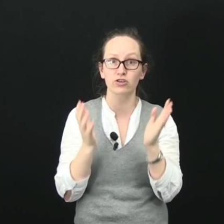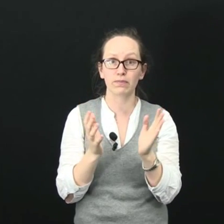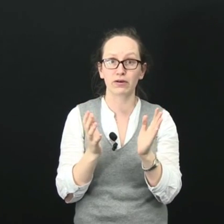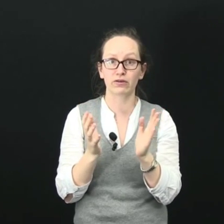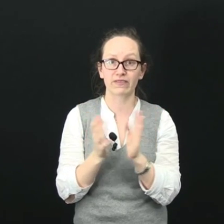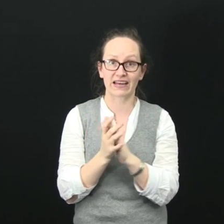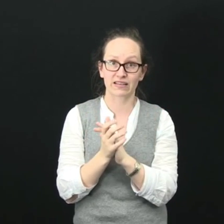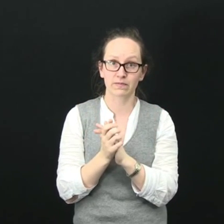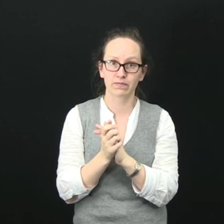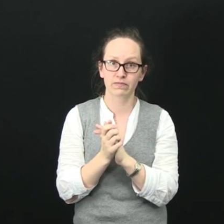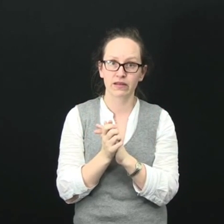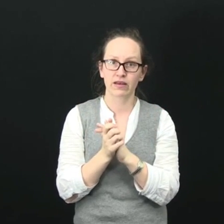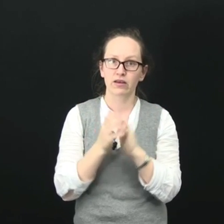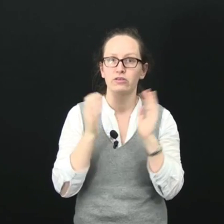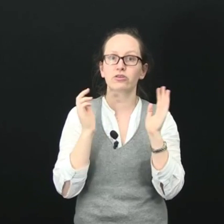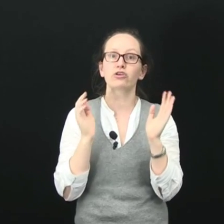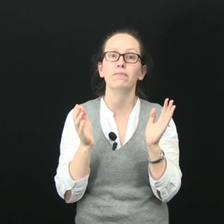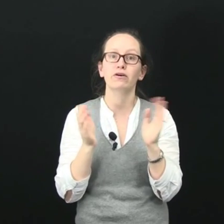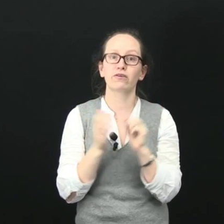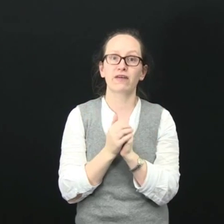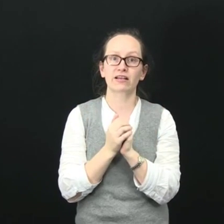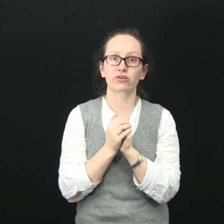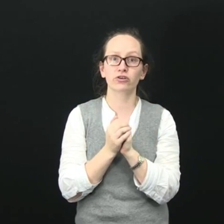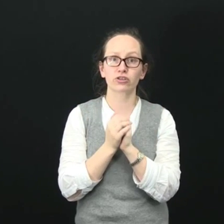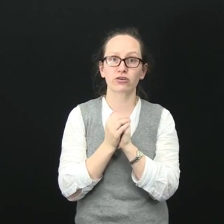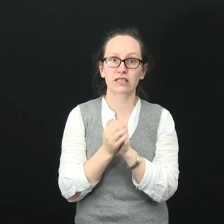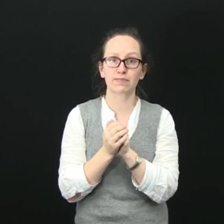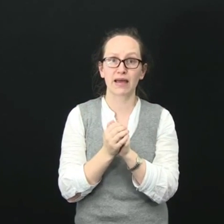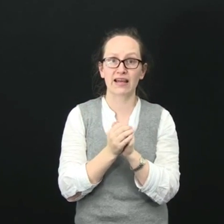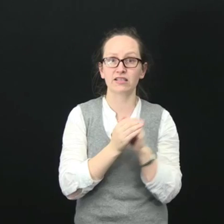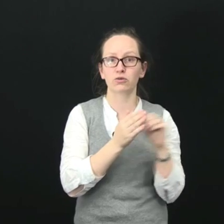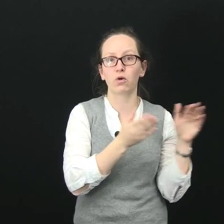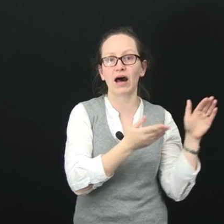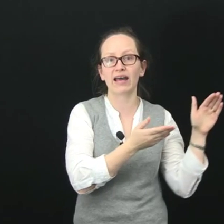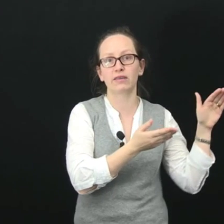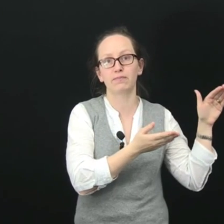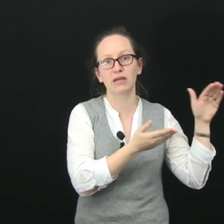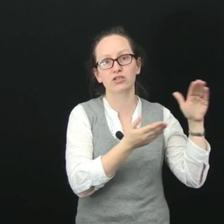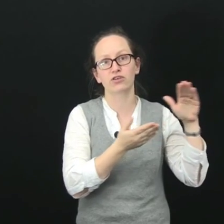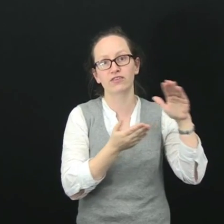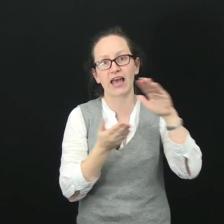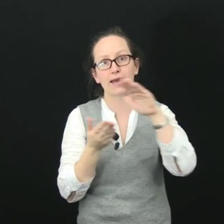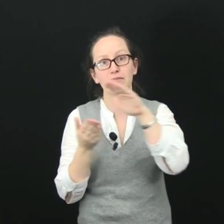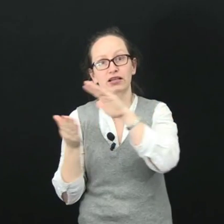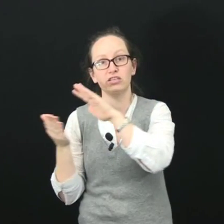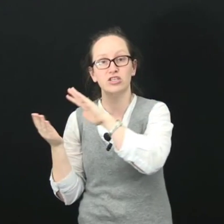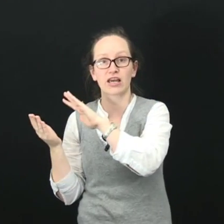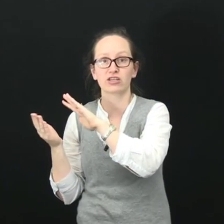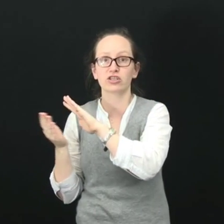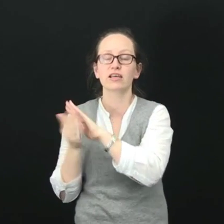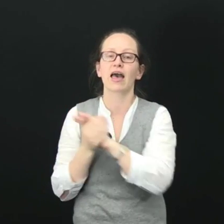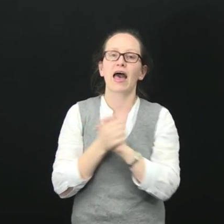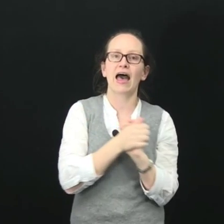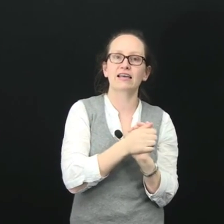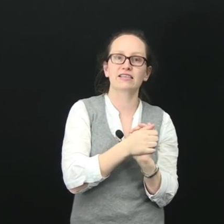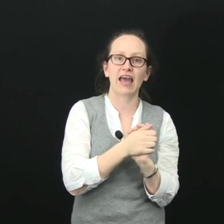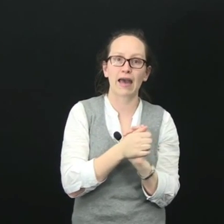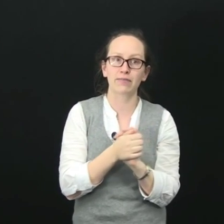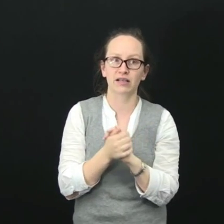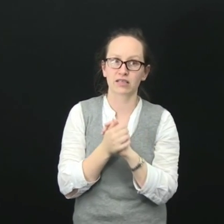Doppler effect. The Doppler effect also explains why the pitch of an ambulance changes as the ambulance